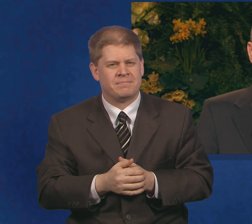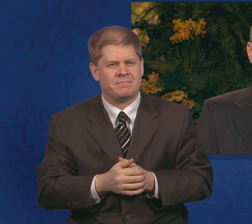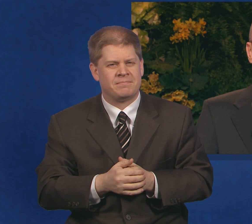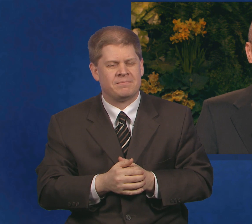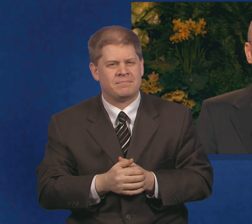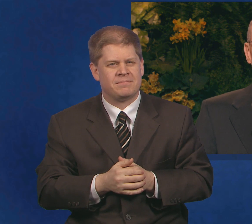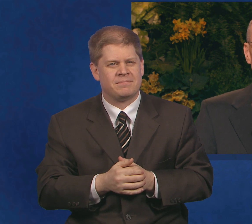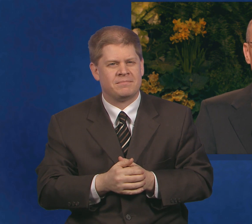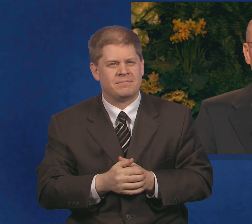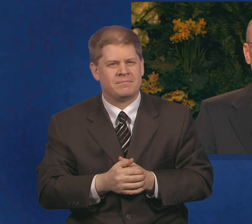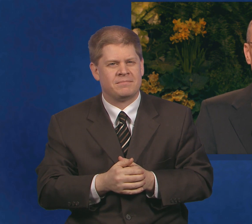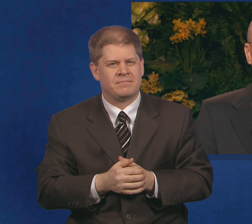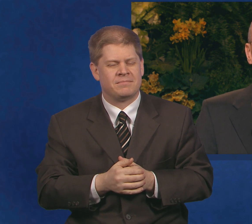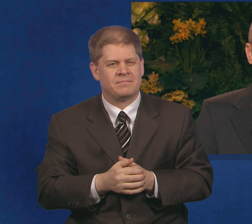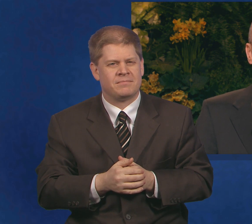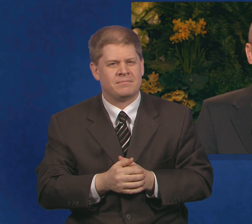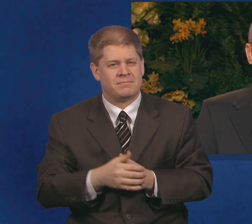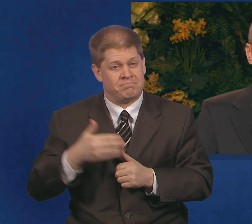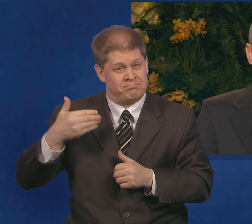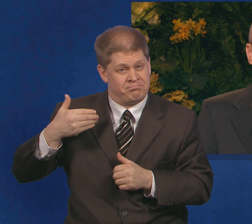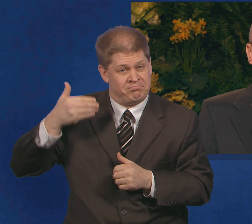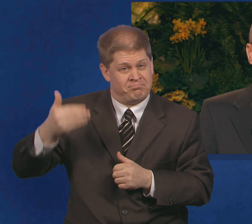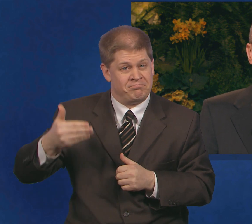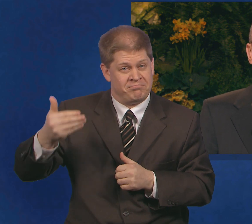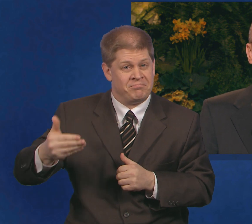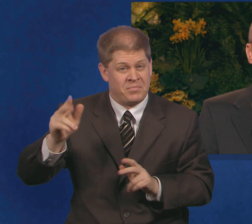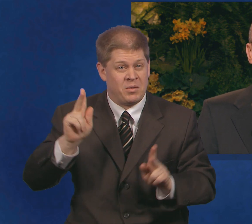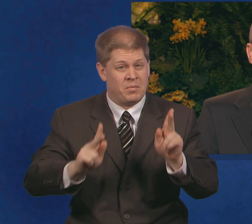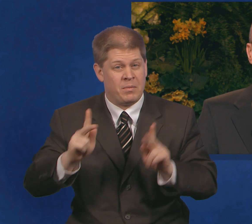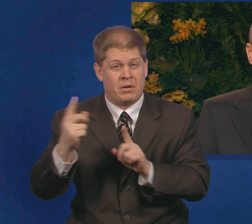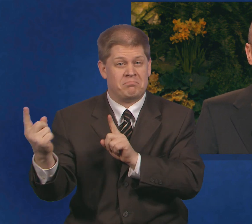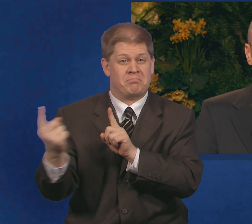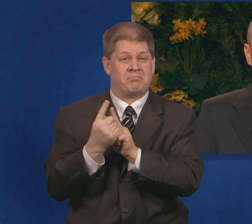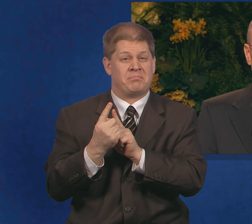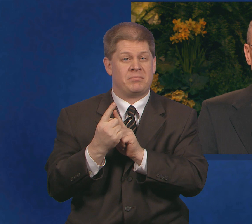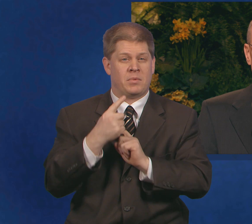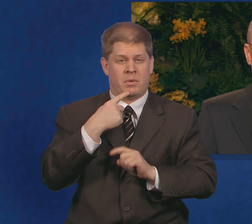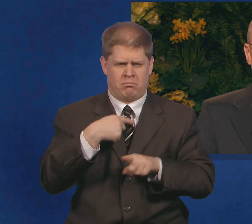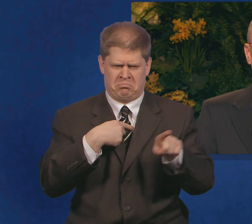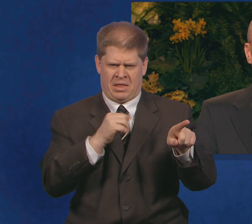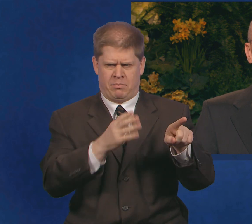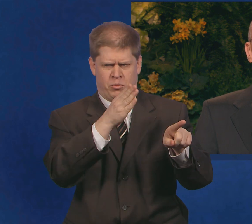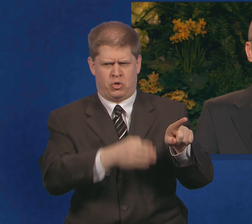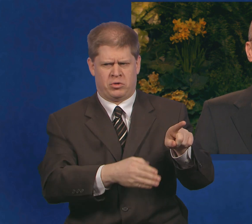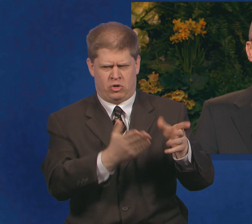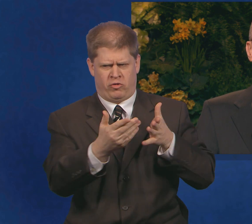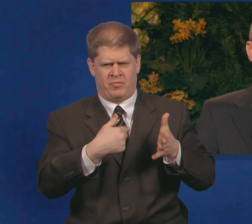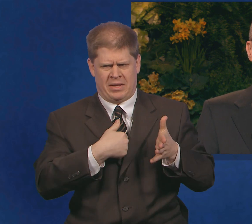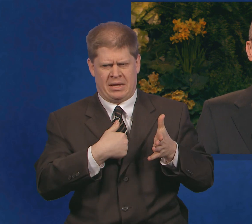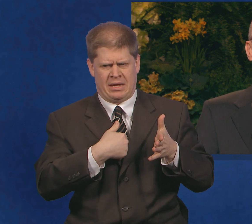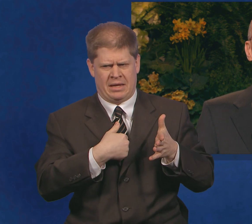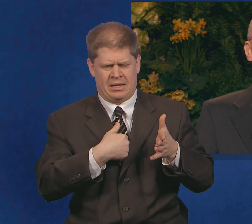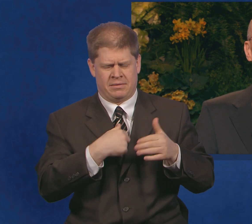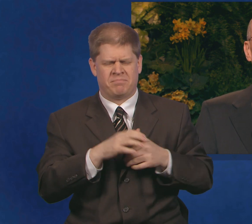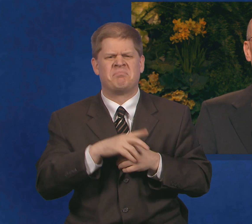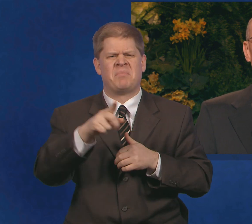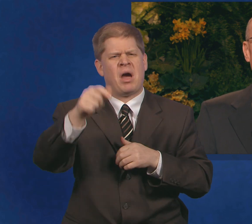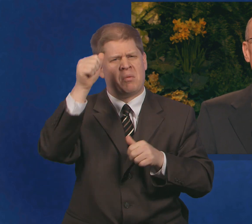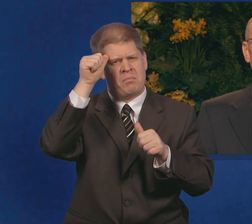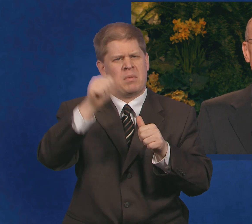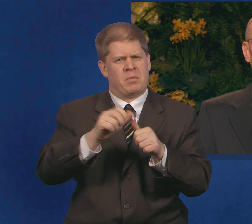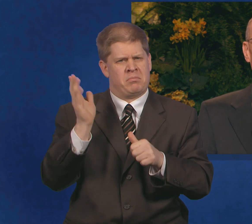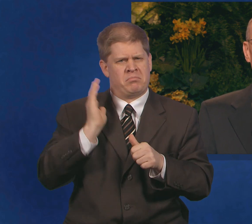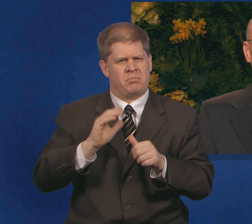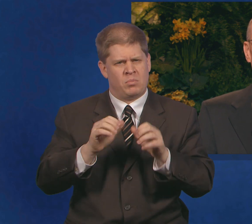I get that same expression of appreciation from people who have worked with you. I remember one time standing next to